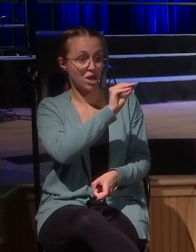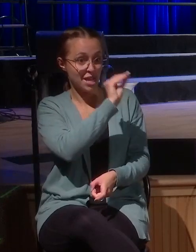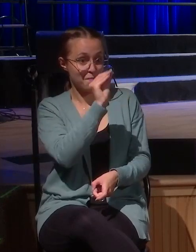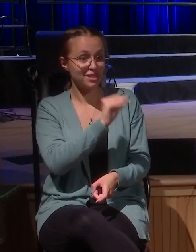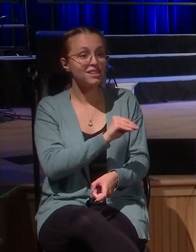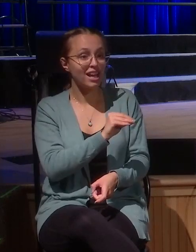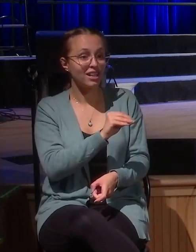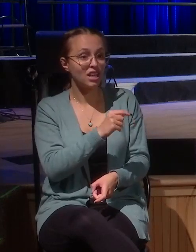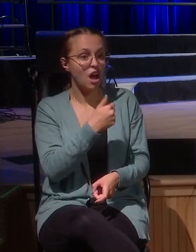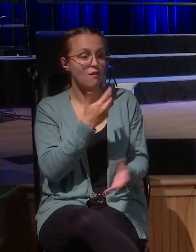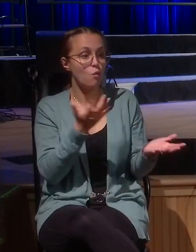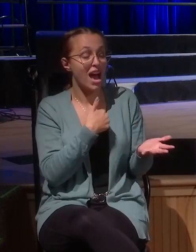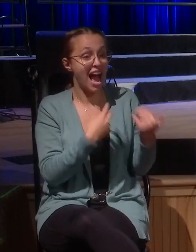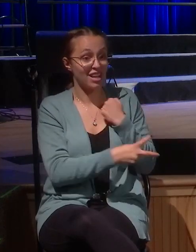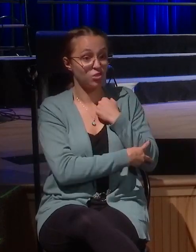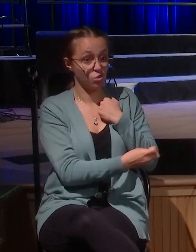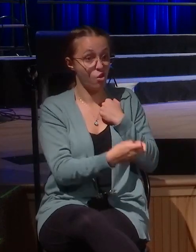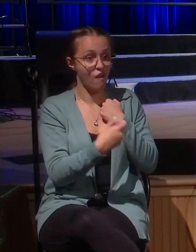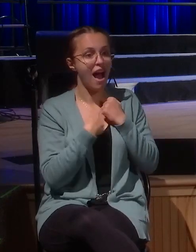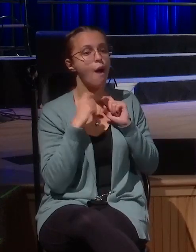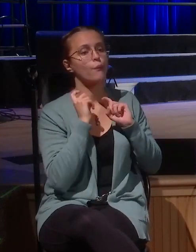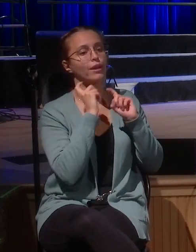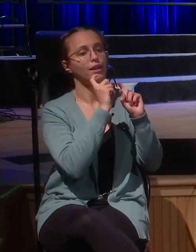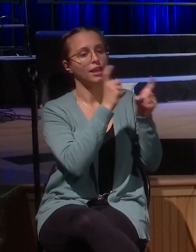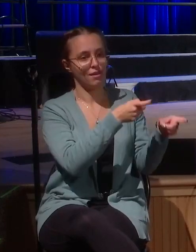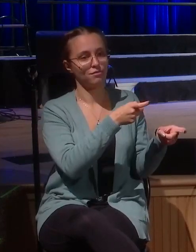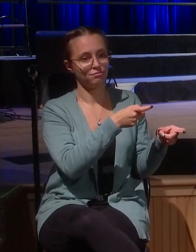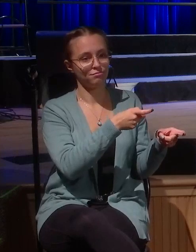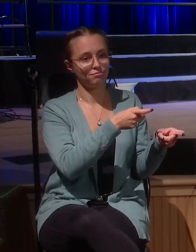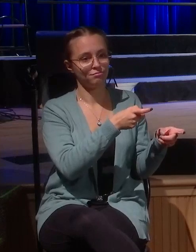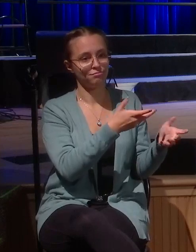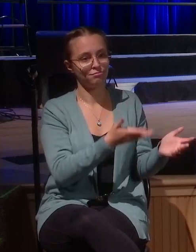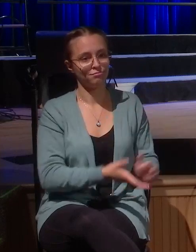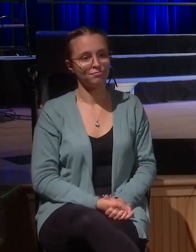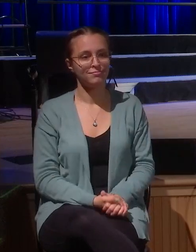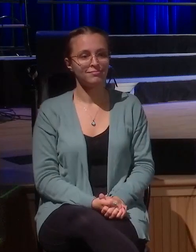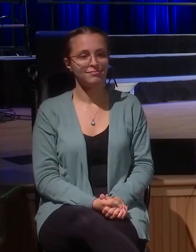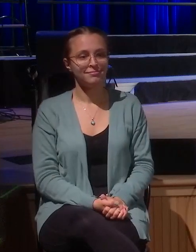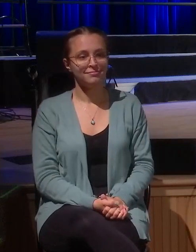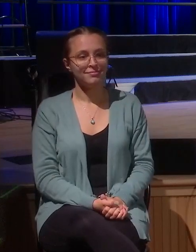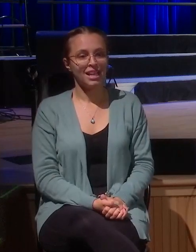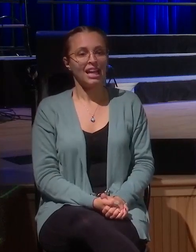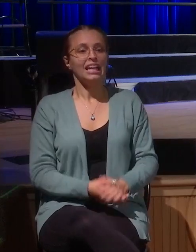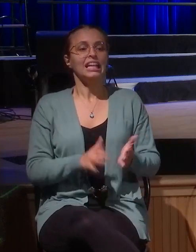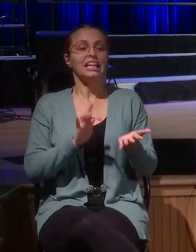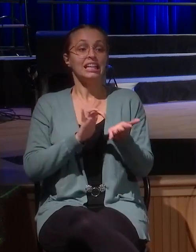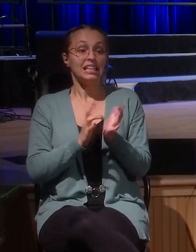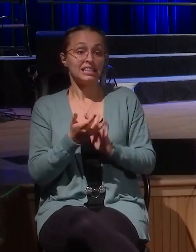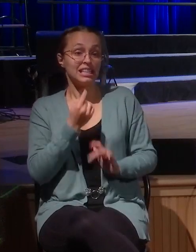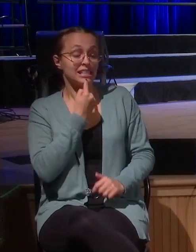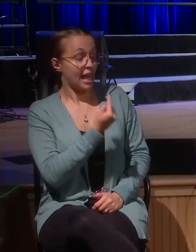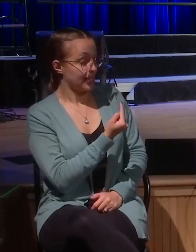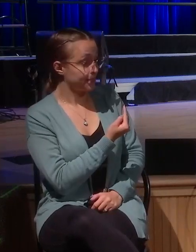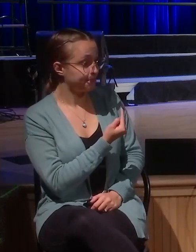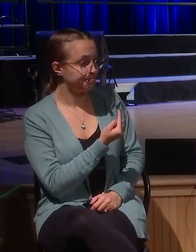Jesus changes his heart radically in a moment of repentance and here's what Jesus says back to him. Jesus says, today